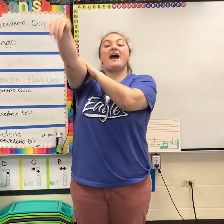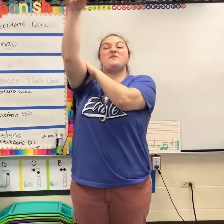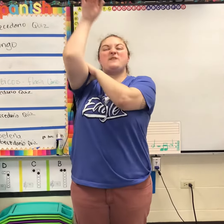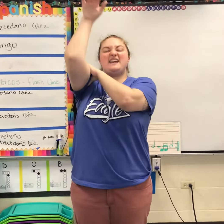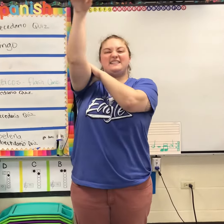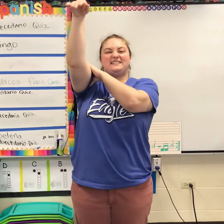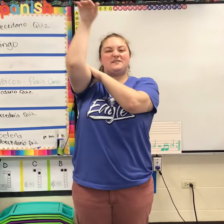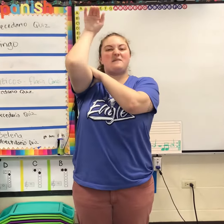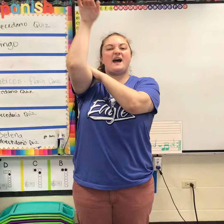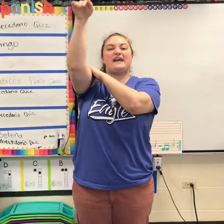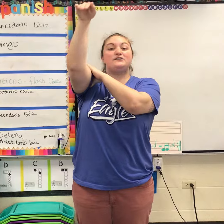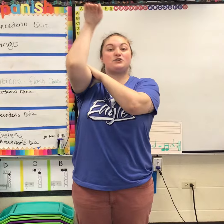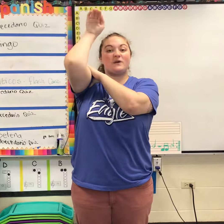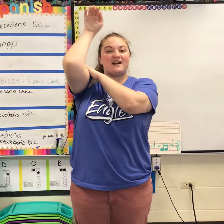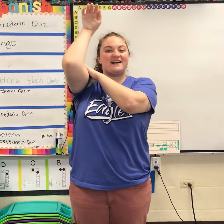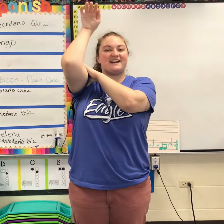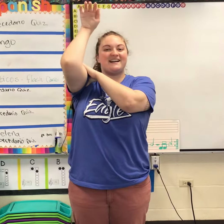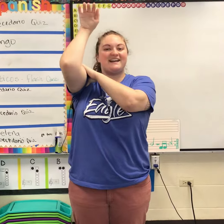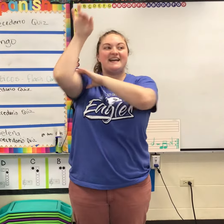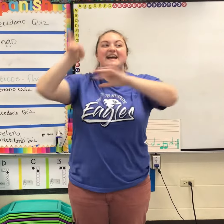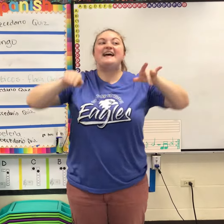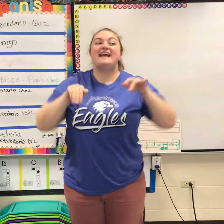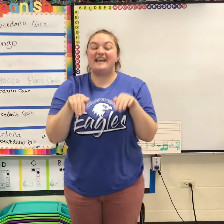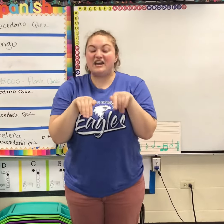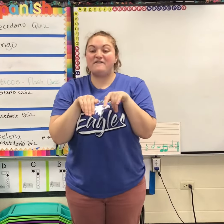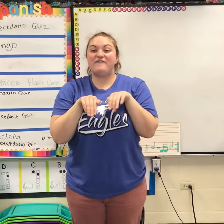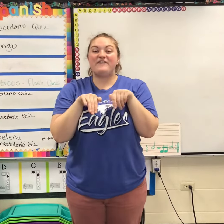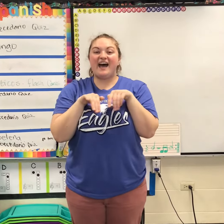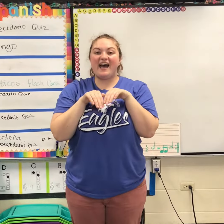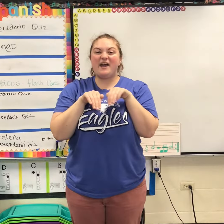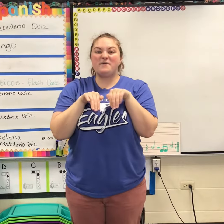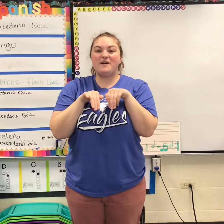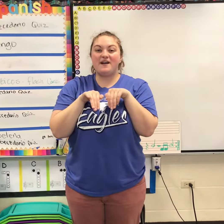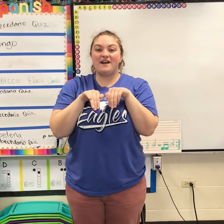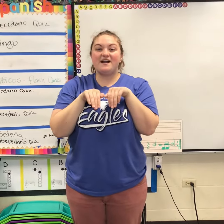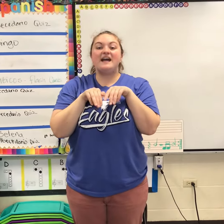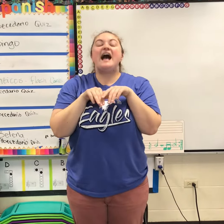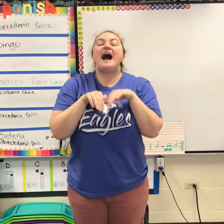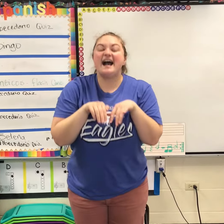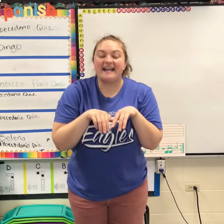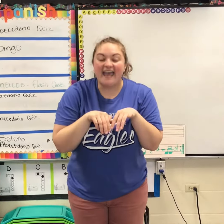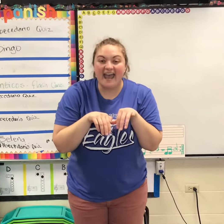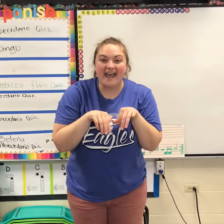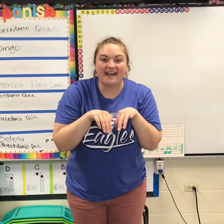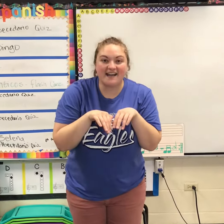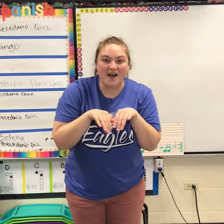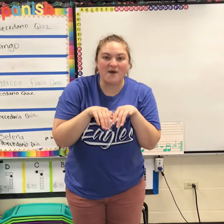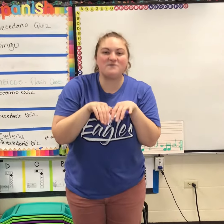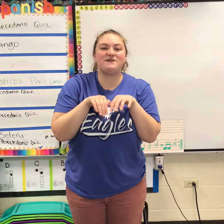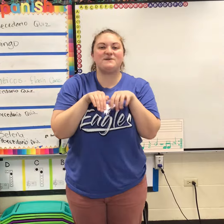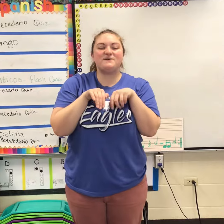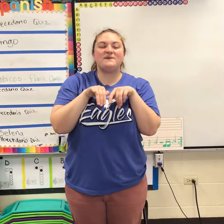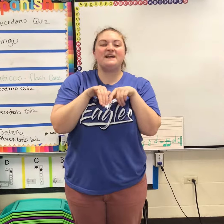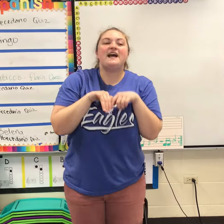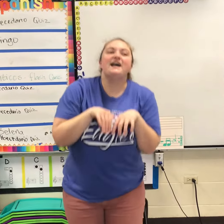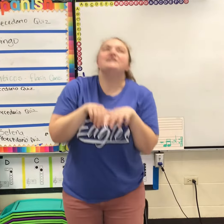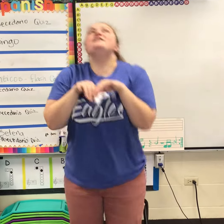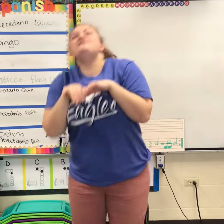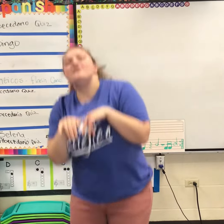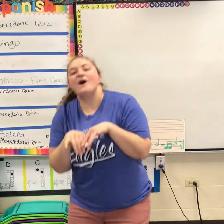raising my trunk. If I were a kangaroo, you know